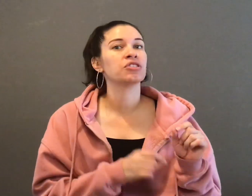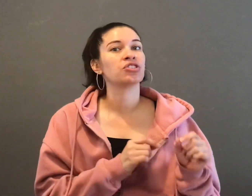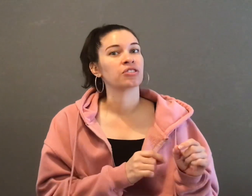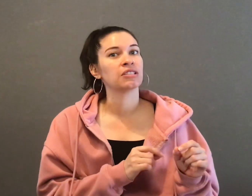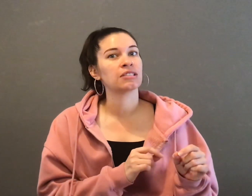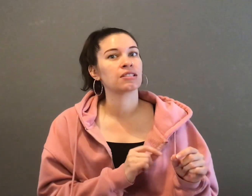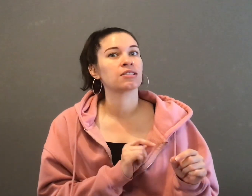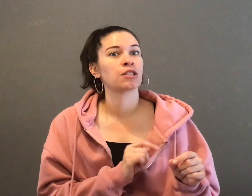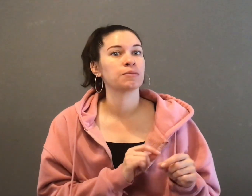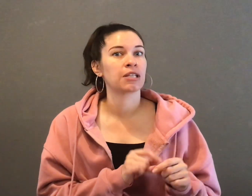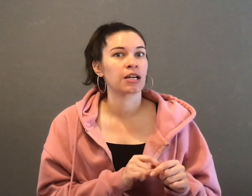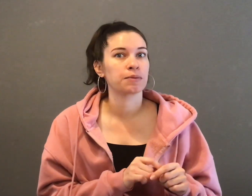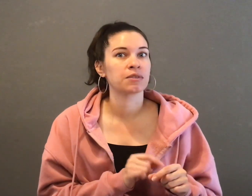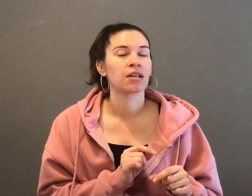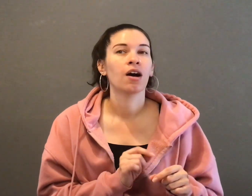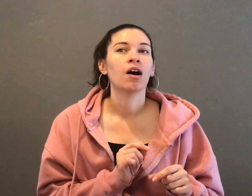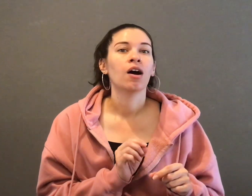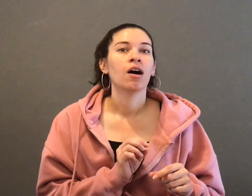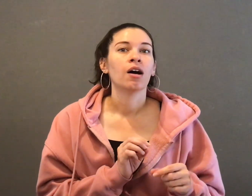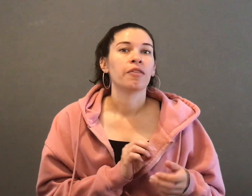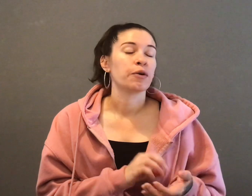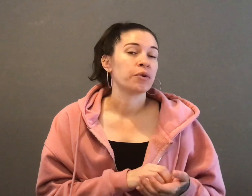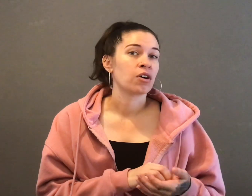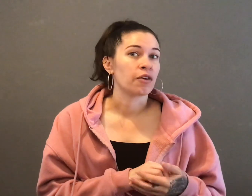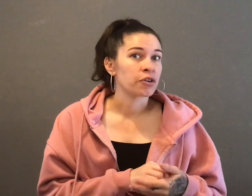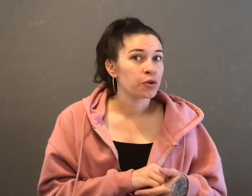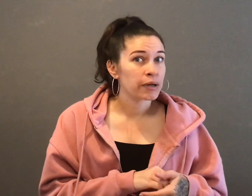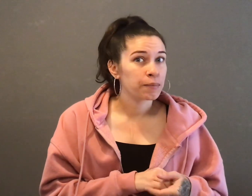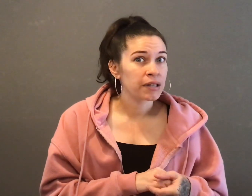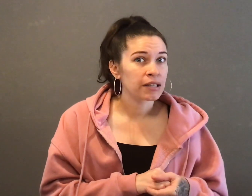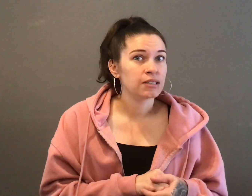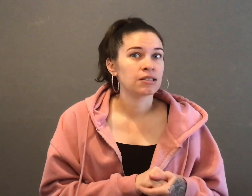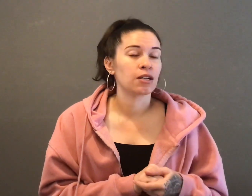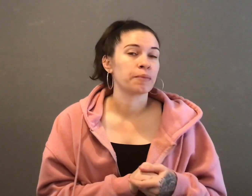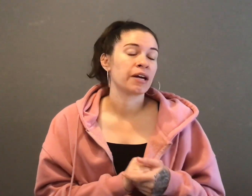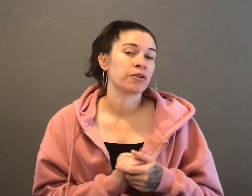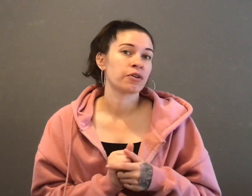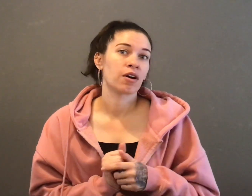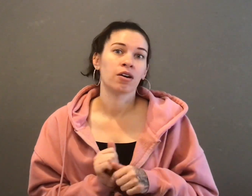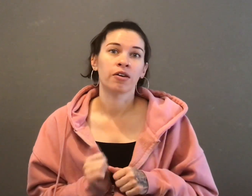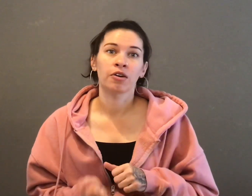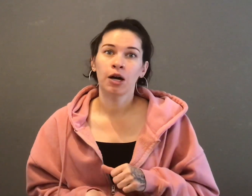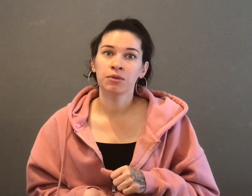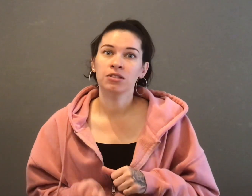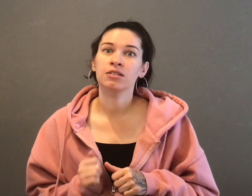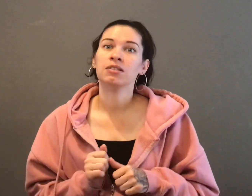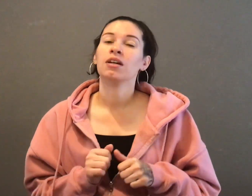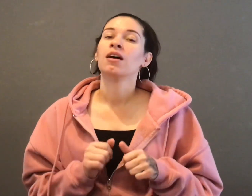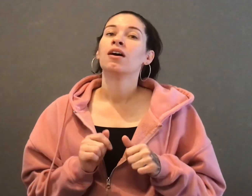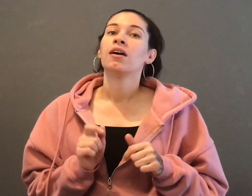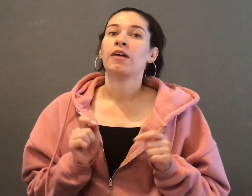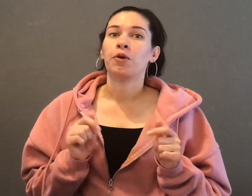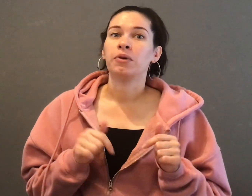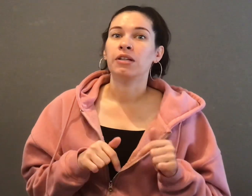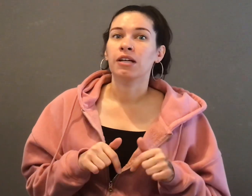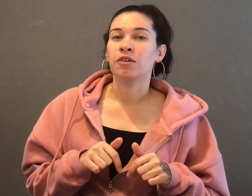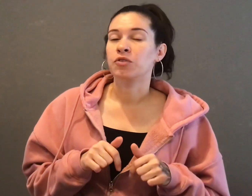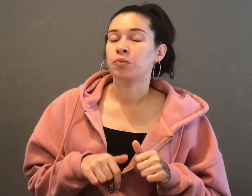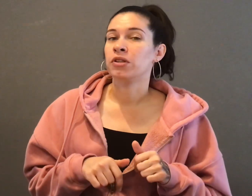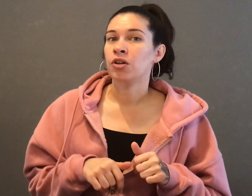insurance. Sometimes they will cover a weighted blanket but I know there are other options that I will link a few below